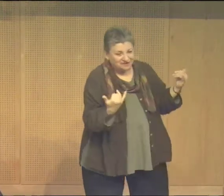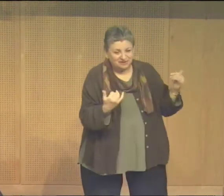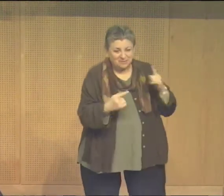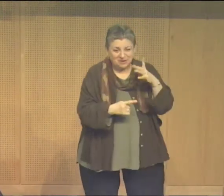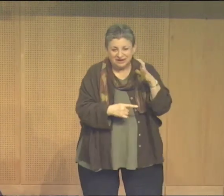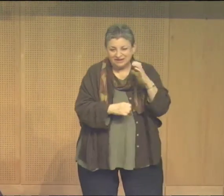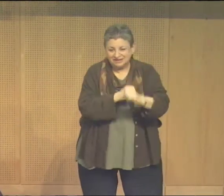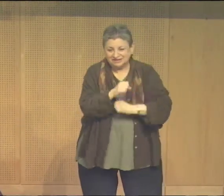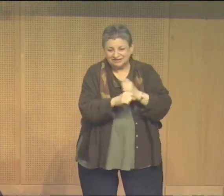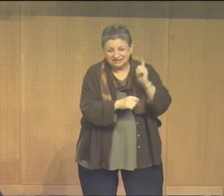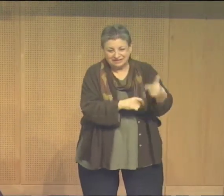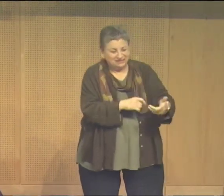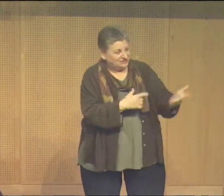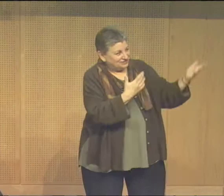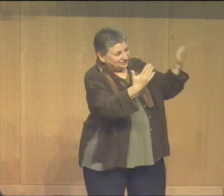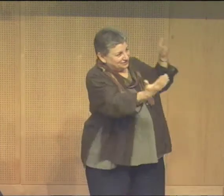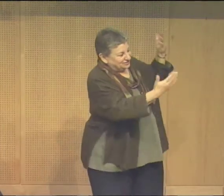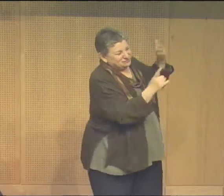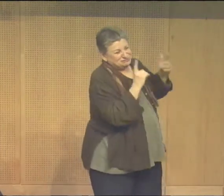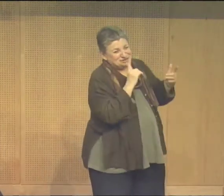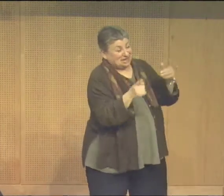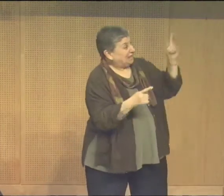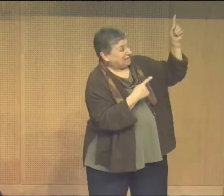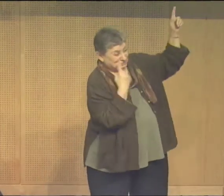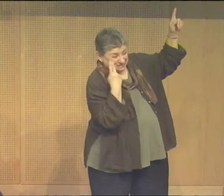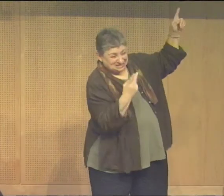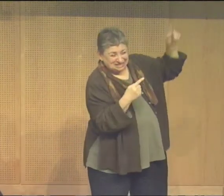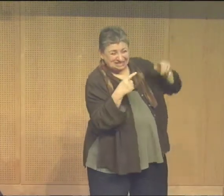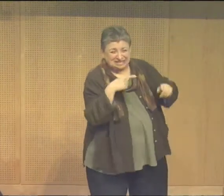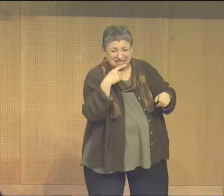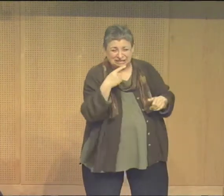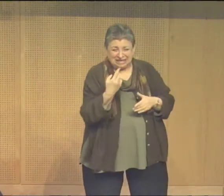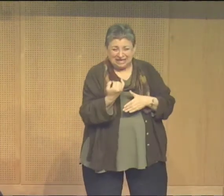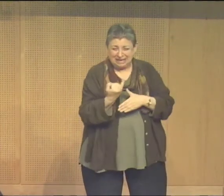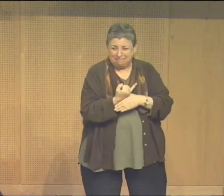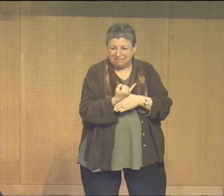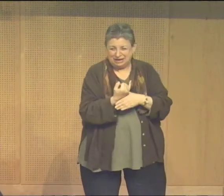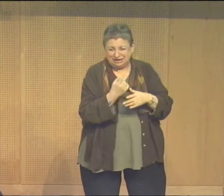that it was a very negative term. Then the other box of crayons.